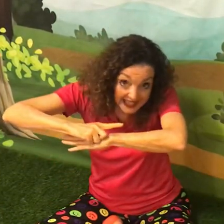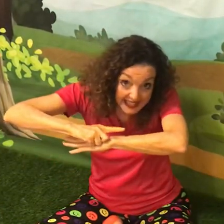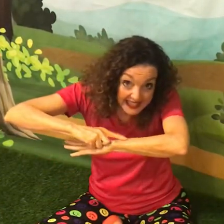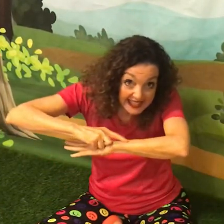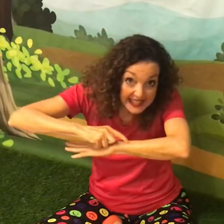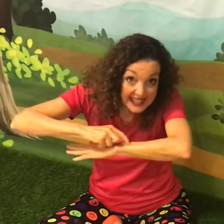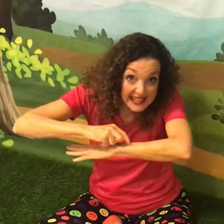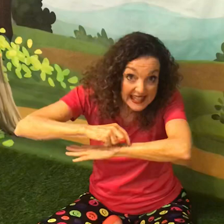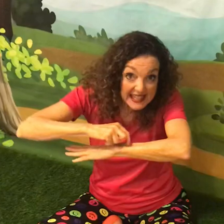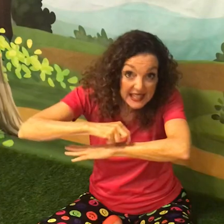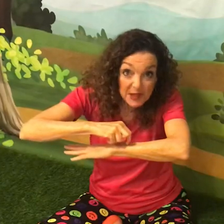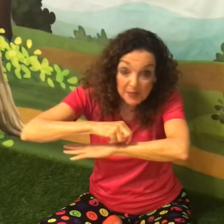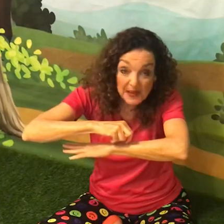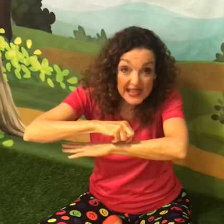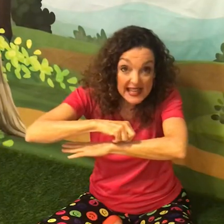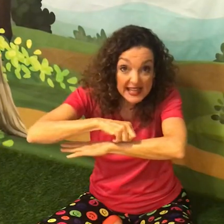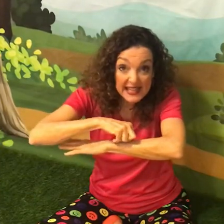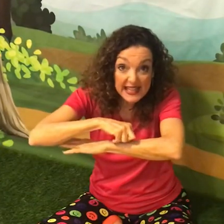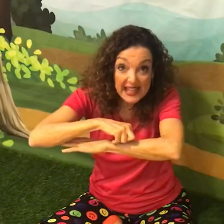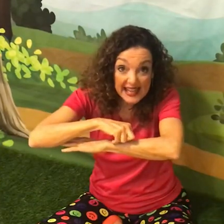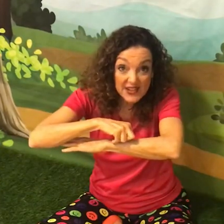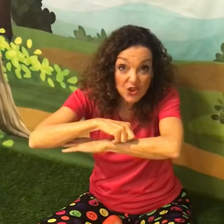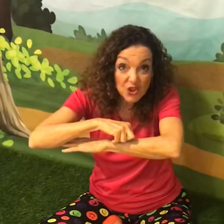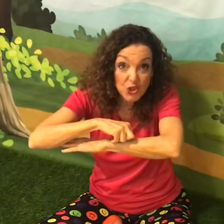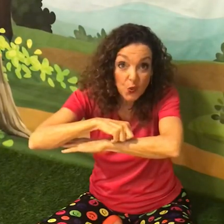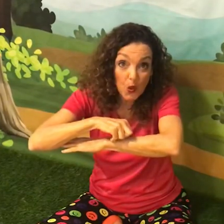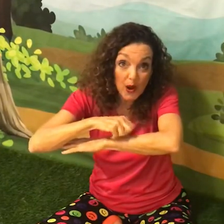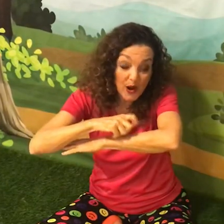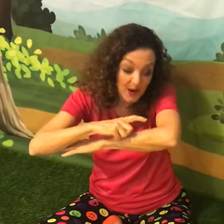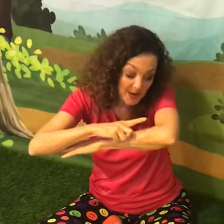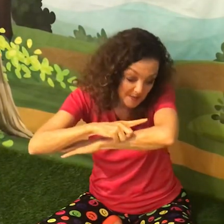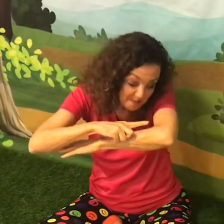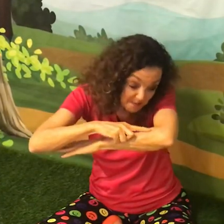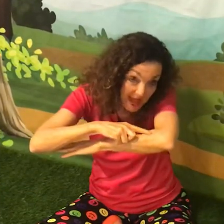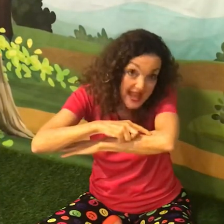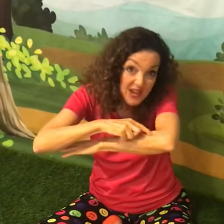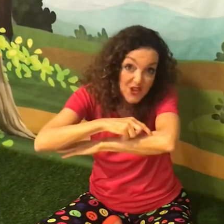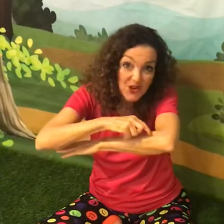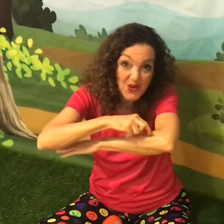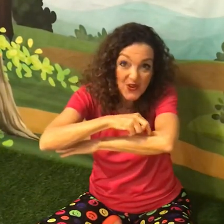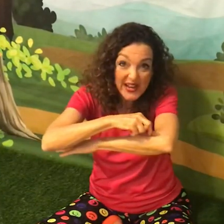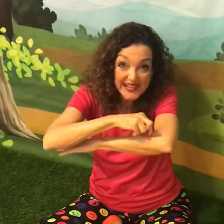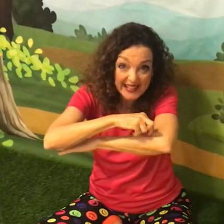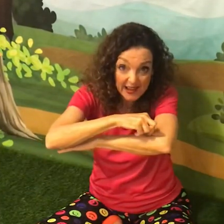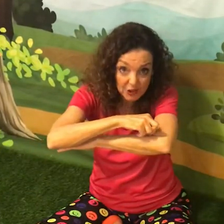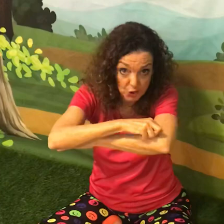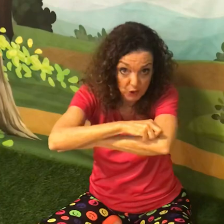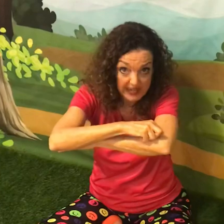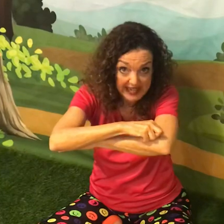Itty-bitty inchworm, measuring a tree.